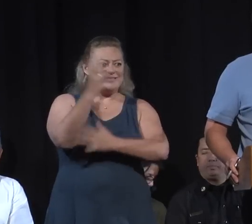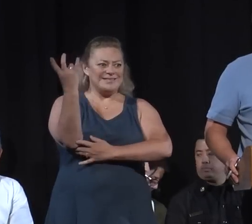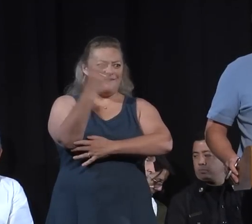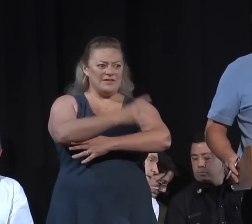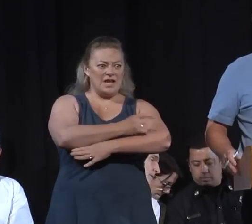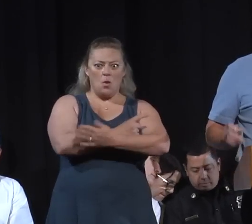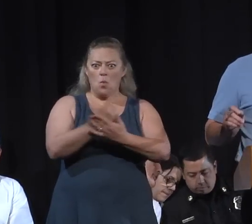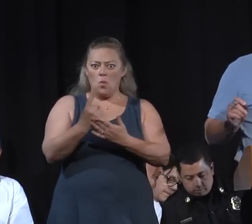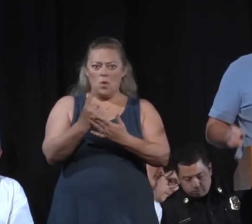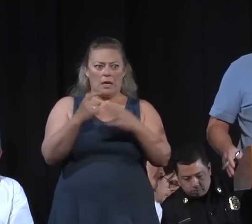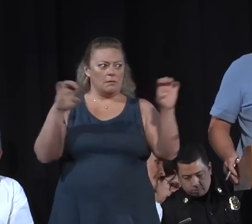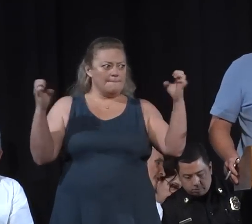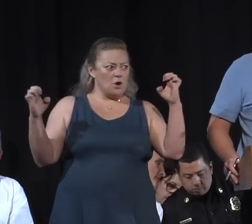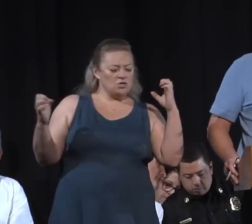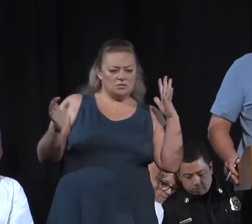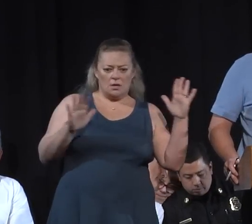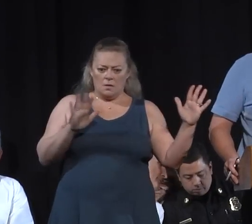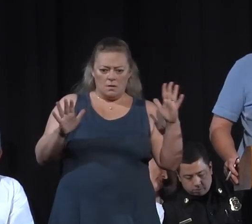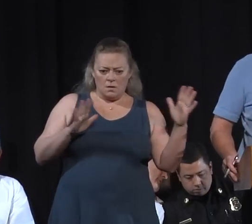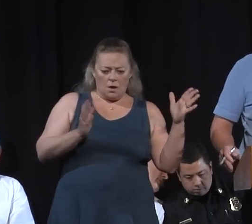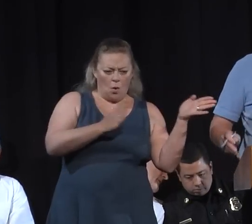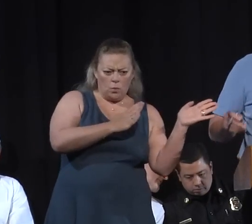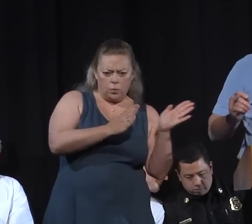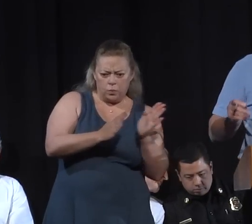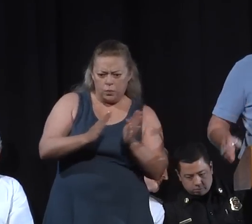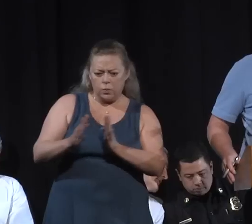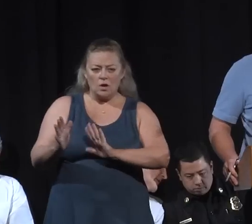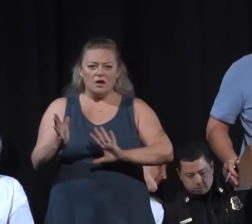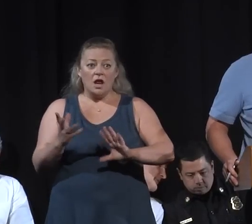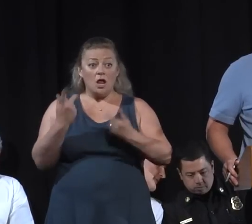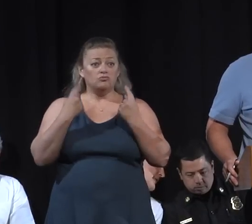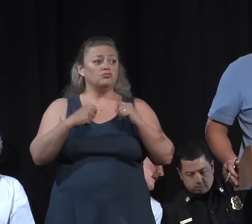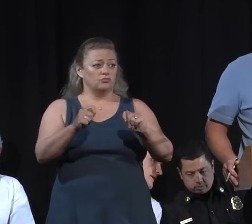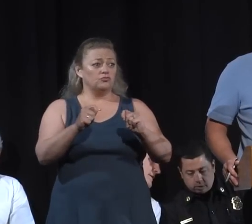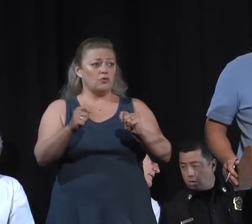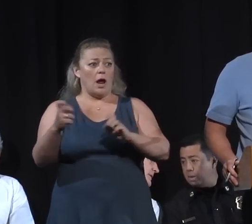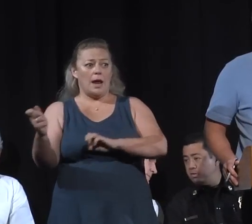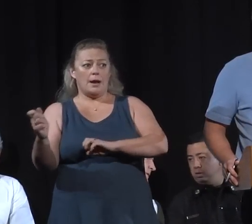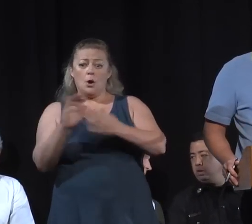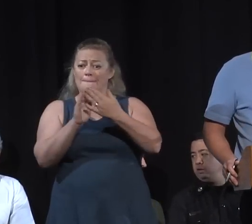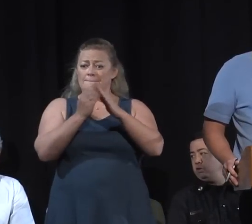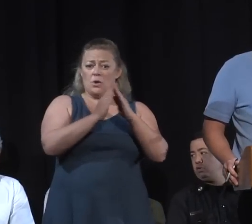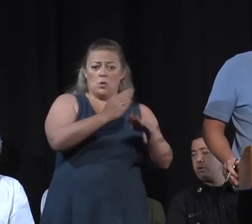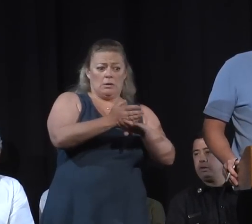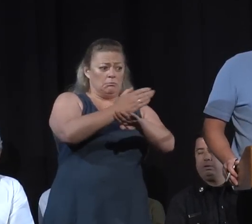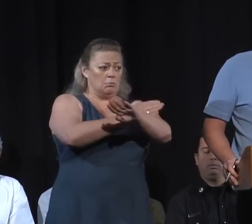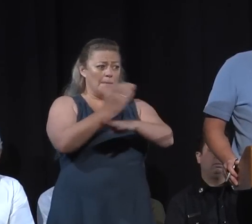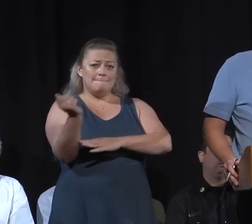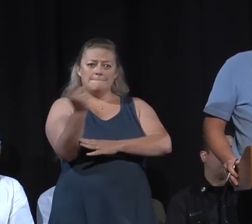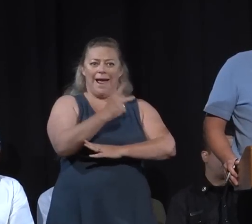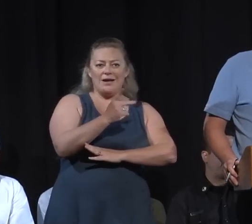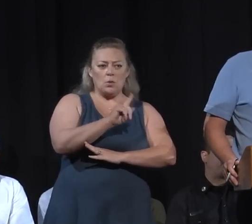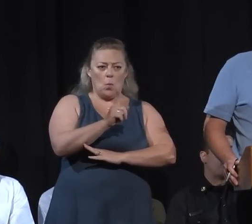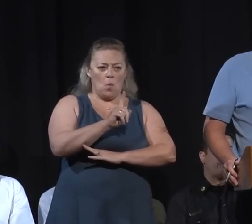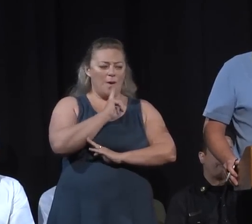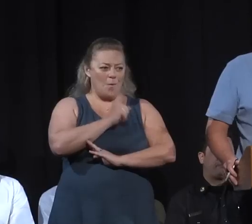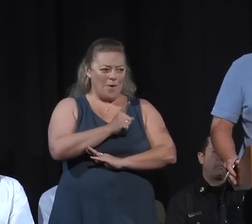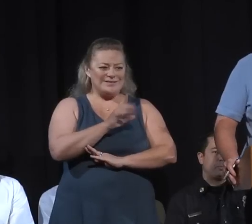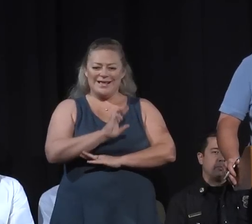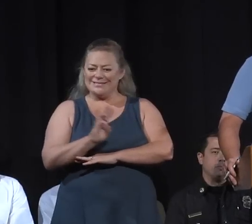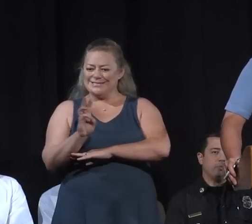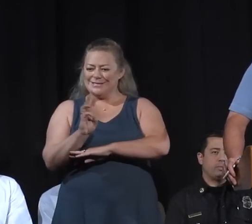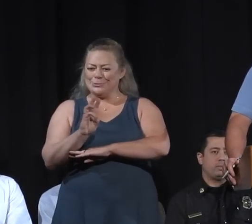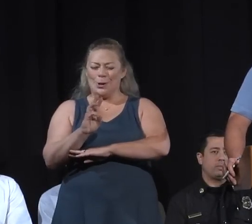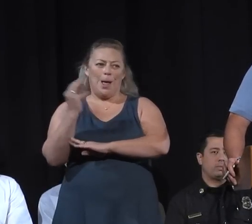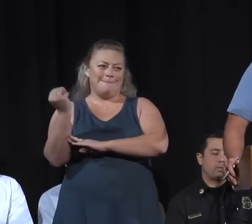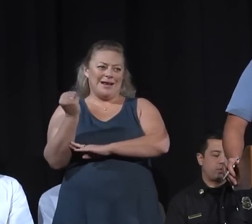is our goal, is to get our community back to where it was at 6 o'clock on Monday. And we're working very hard to do that. That being said, I'm also